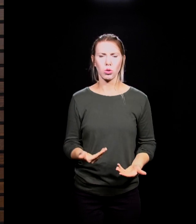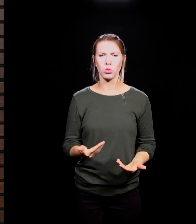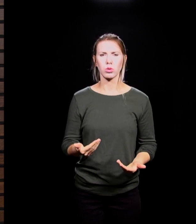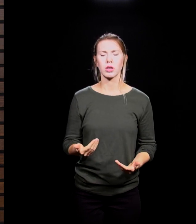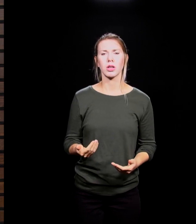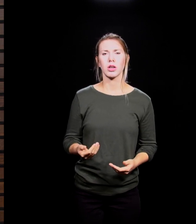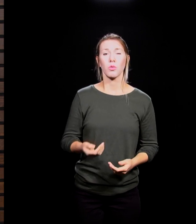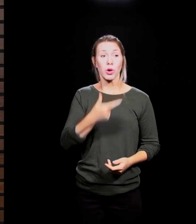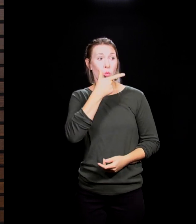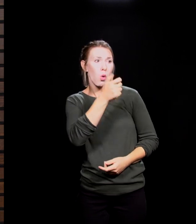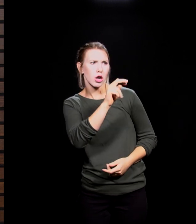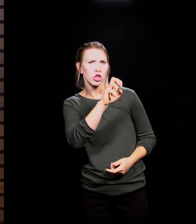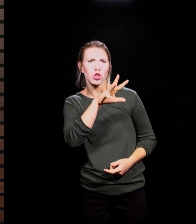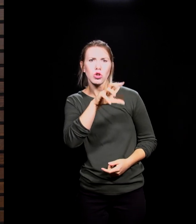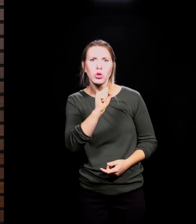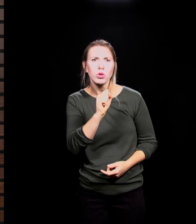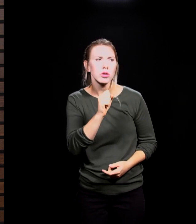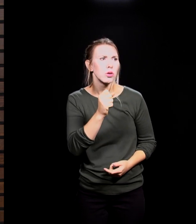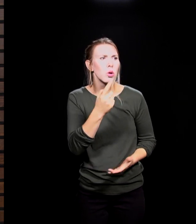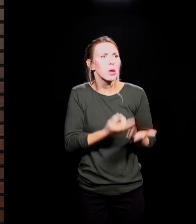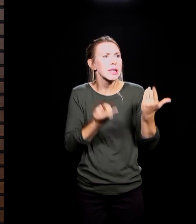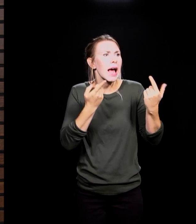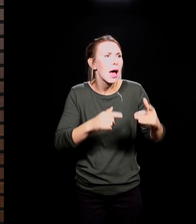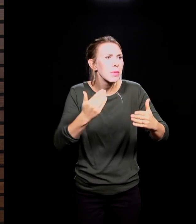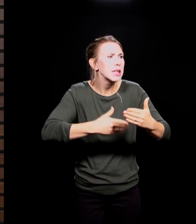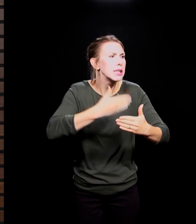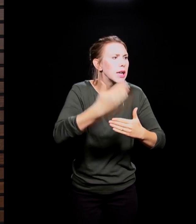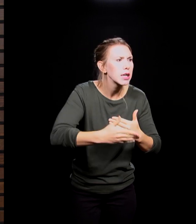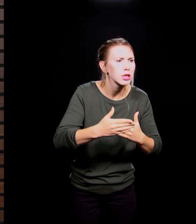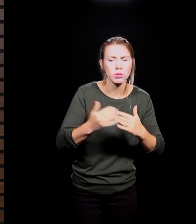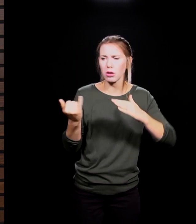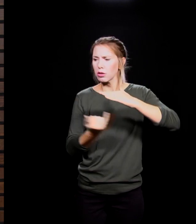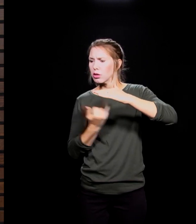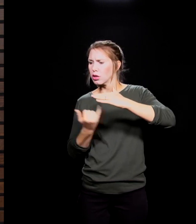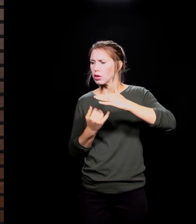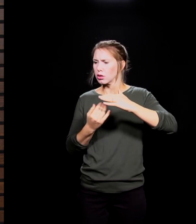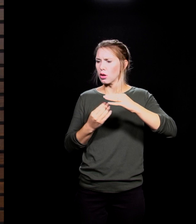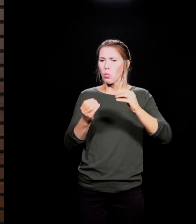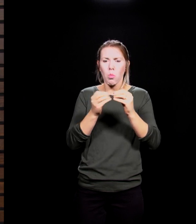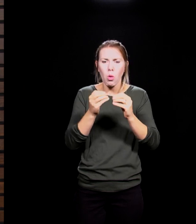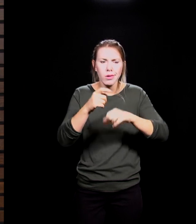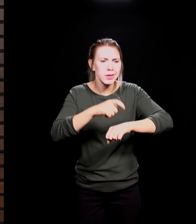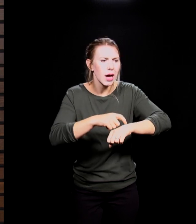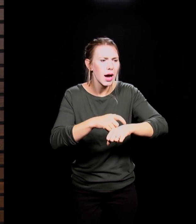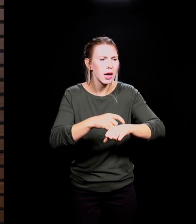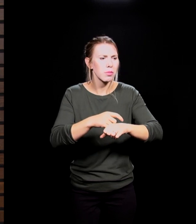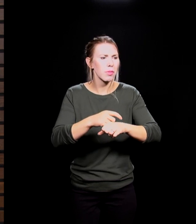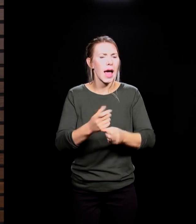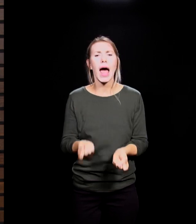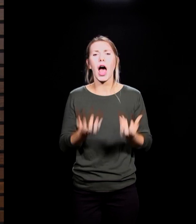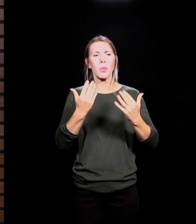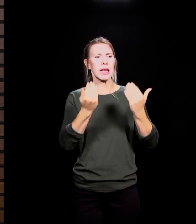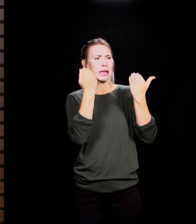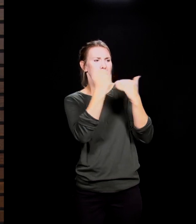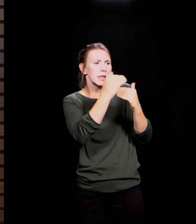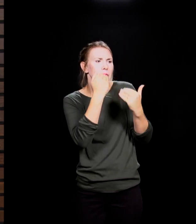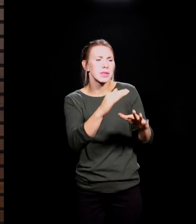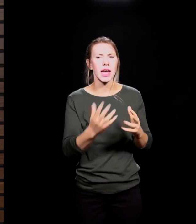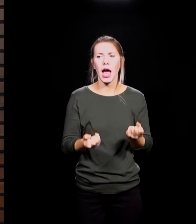What's the next level of shelter in place? What's the next limitation that will be placed on us? How many people will end up with the virus